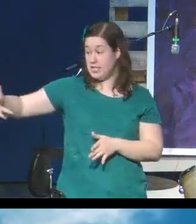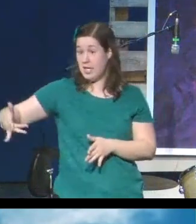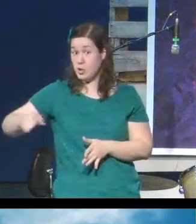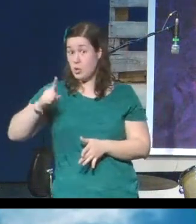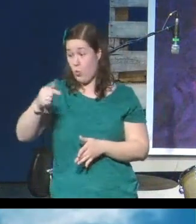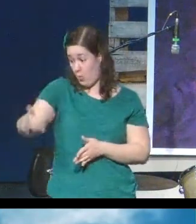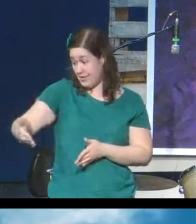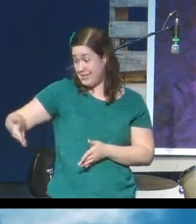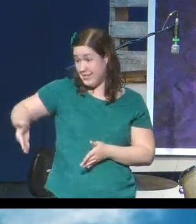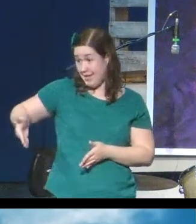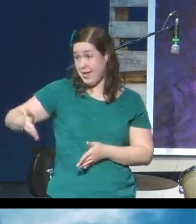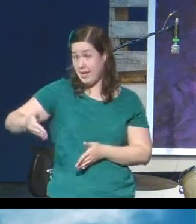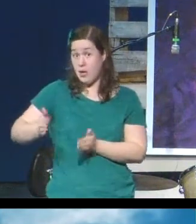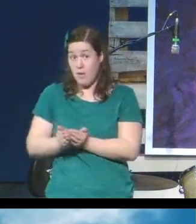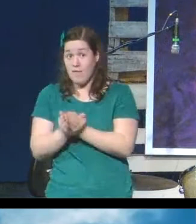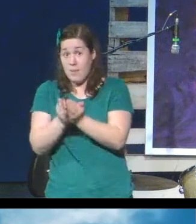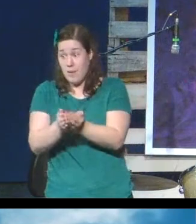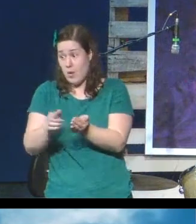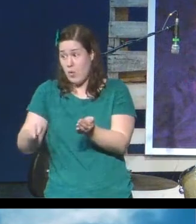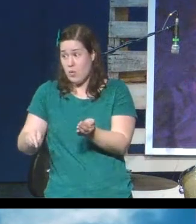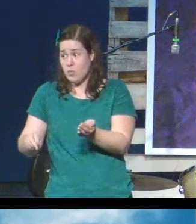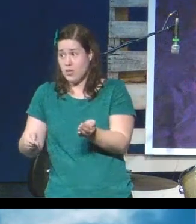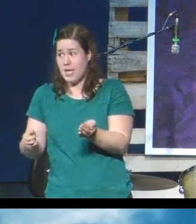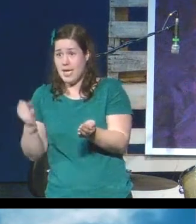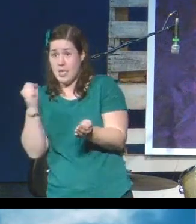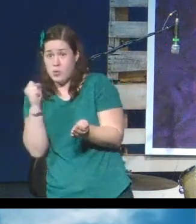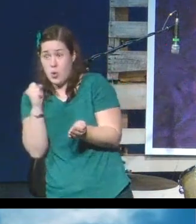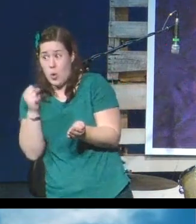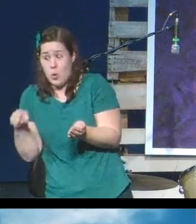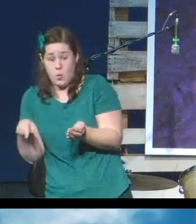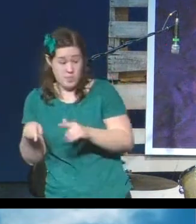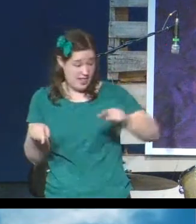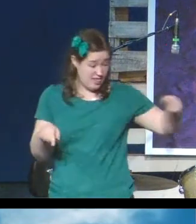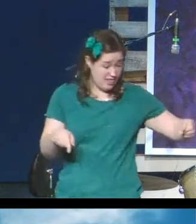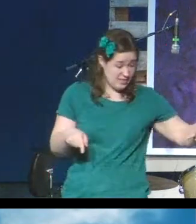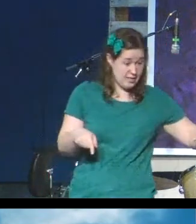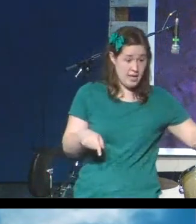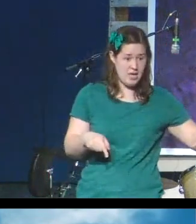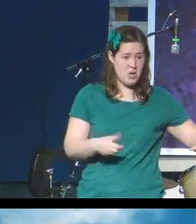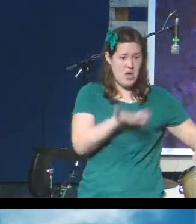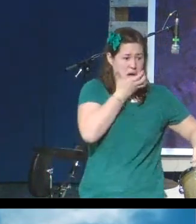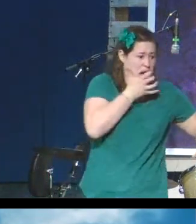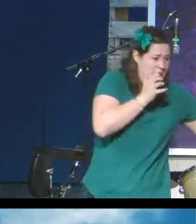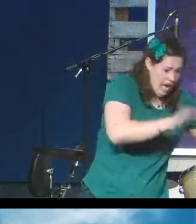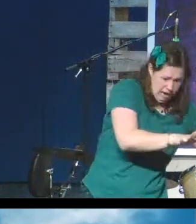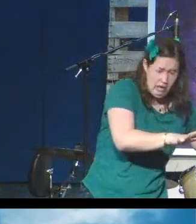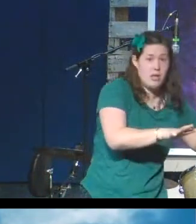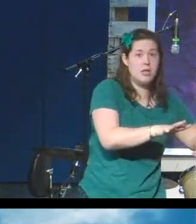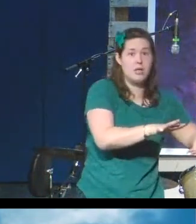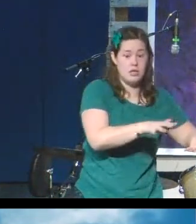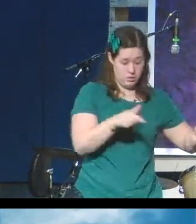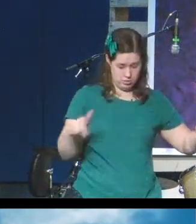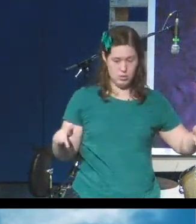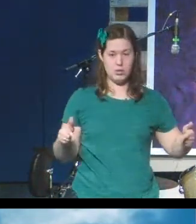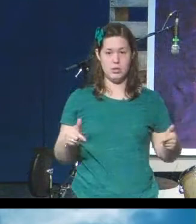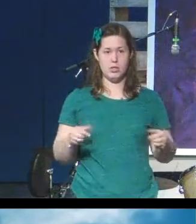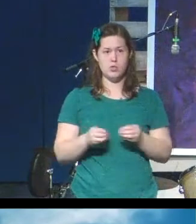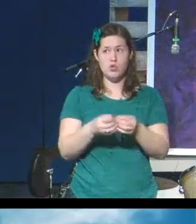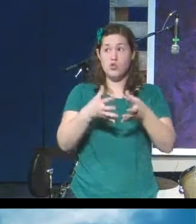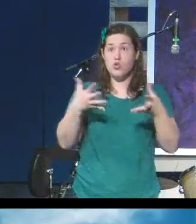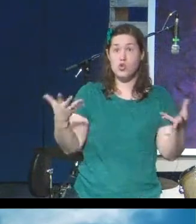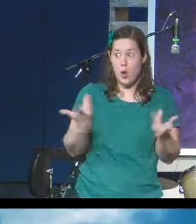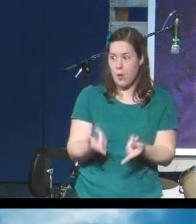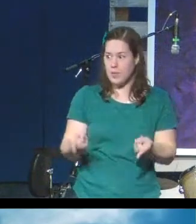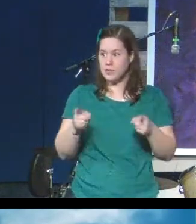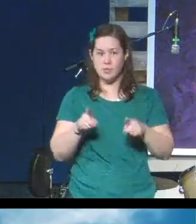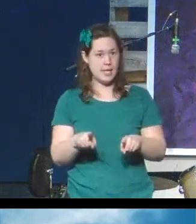it was boiling. All of this stuff was happening at once. It was so disjointed. And at the time,